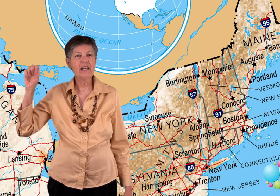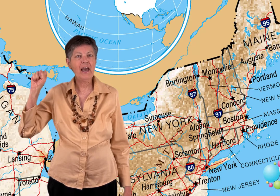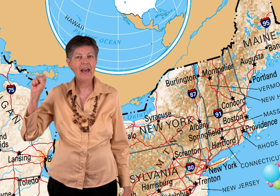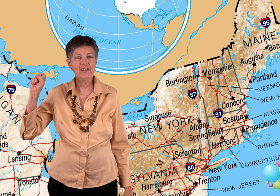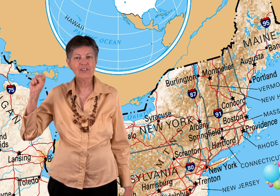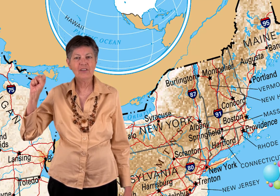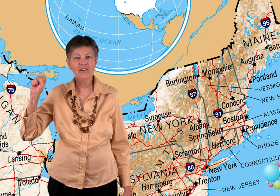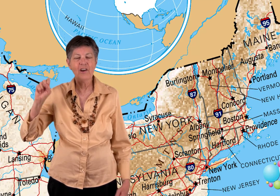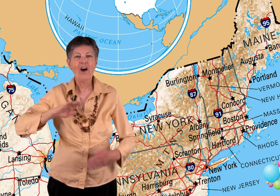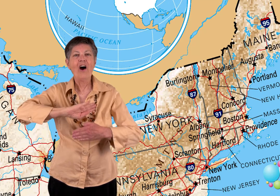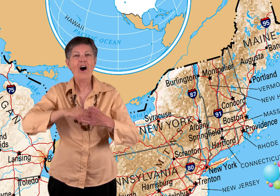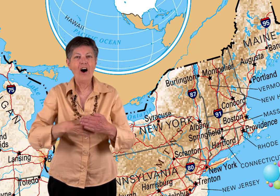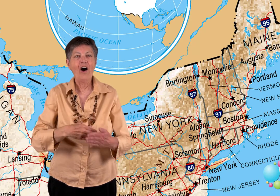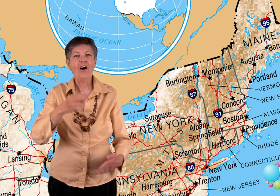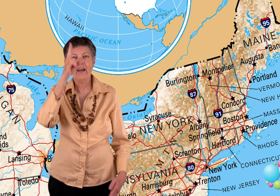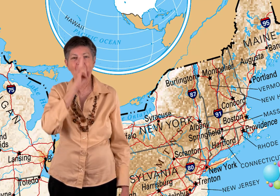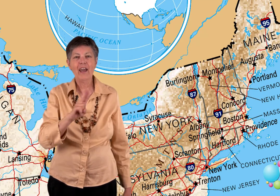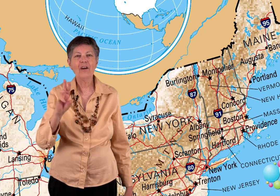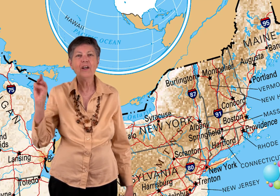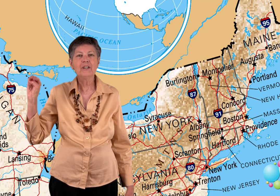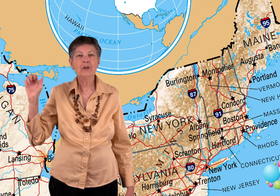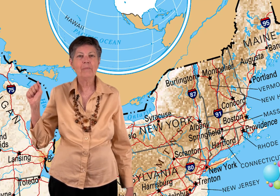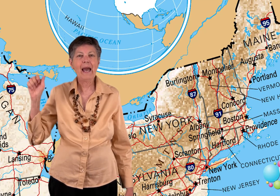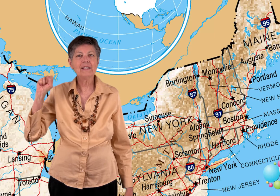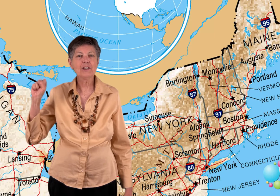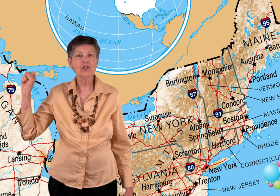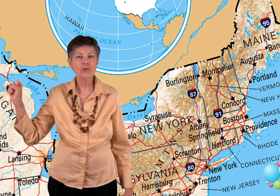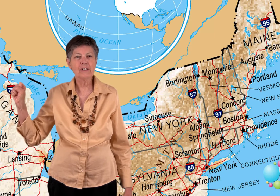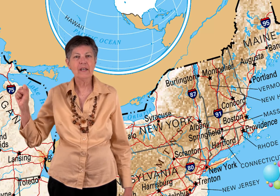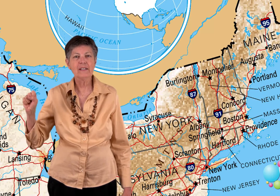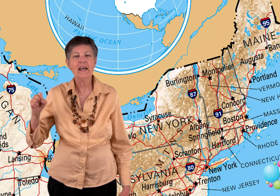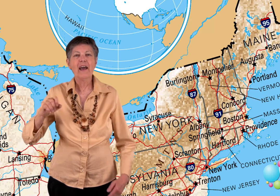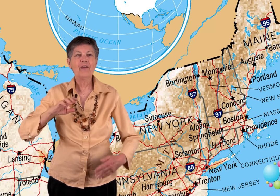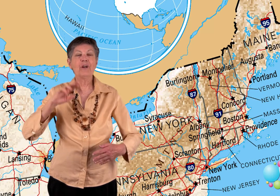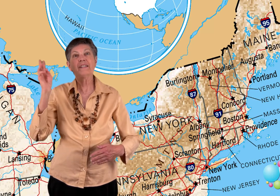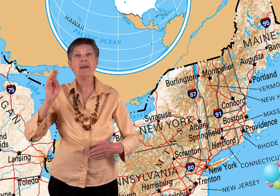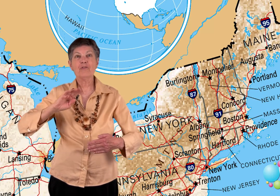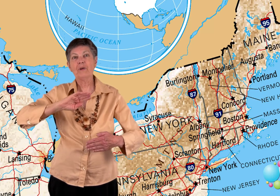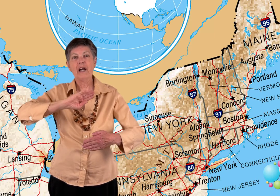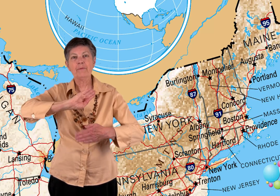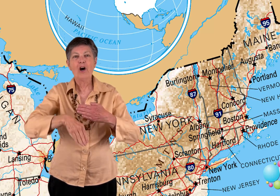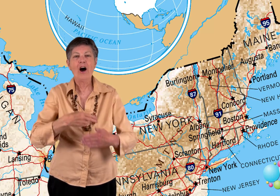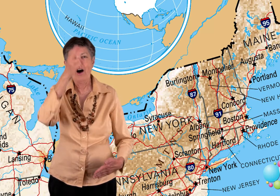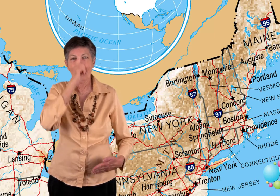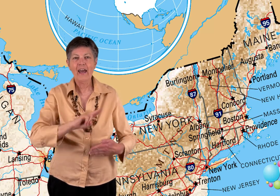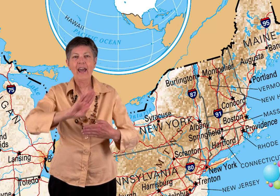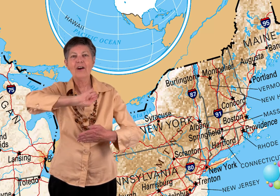-S. All hail to Massachusetts, and then we're going to say it three times. All hail,